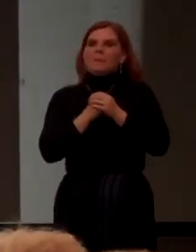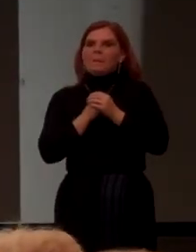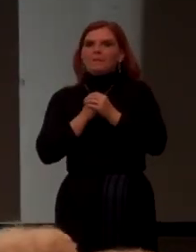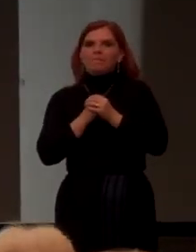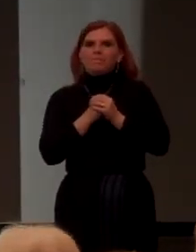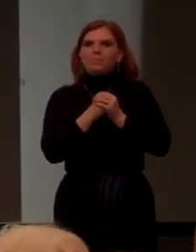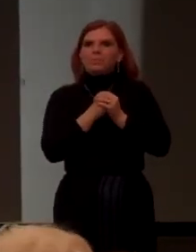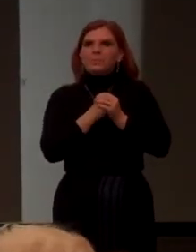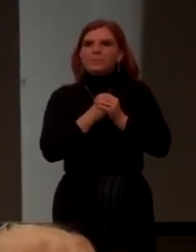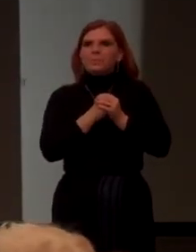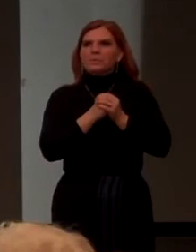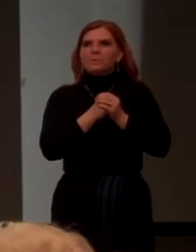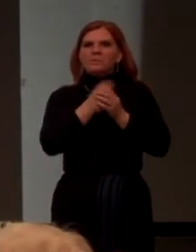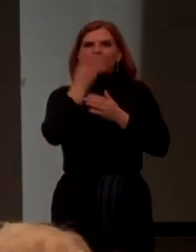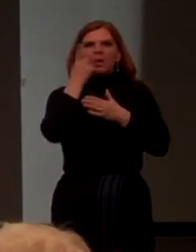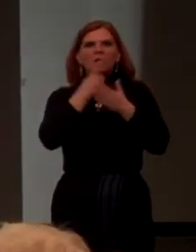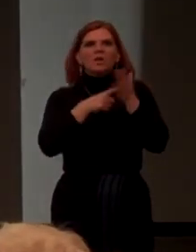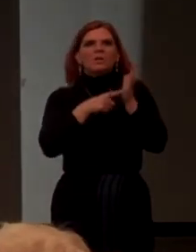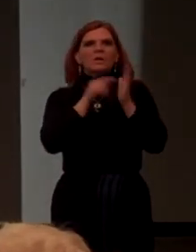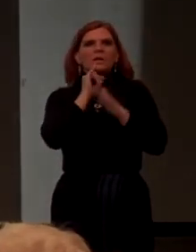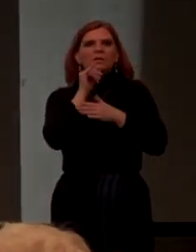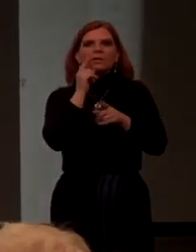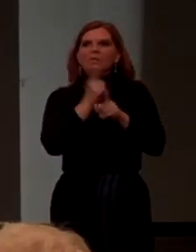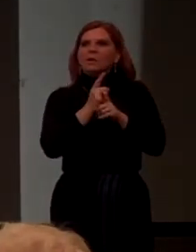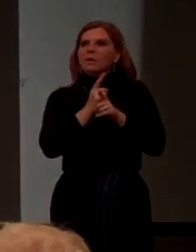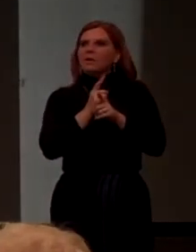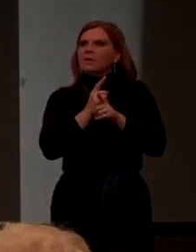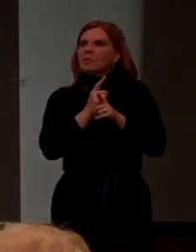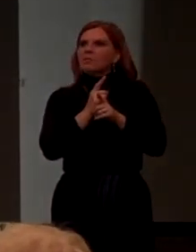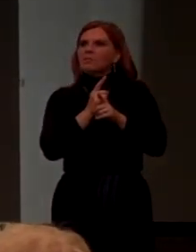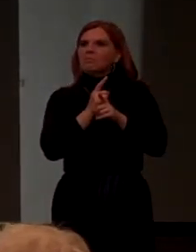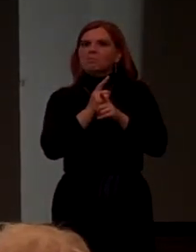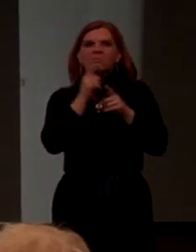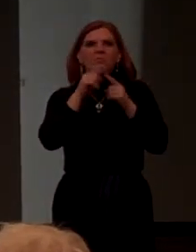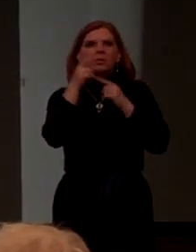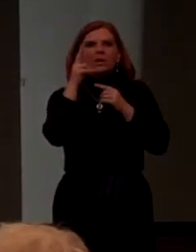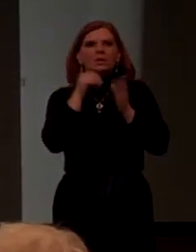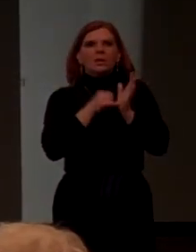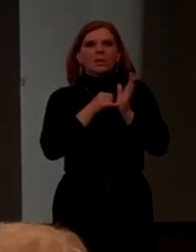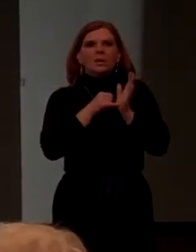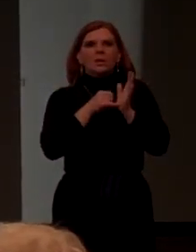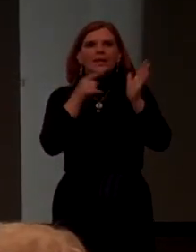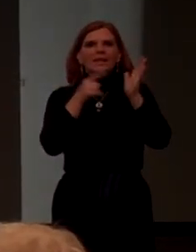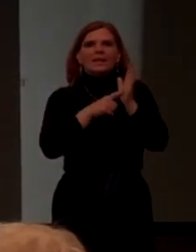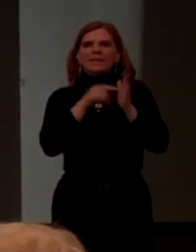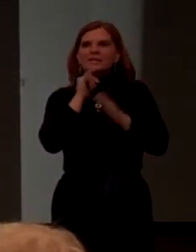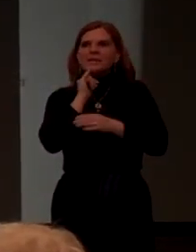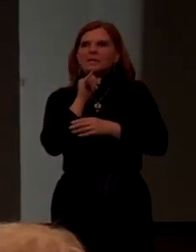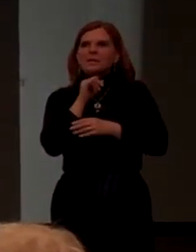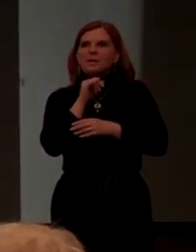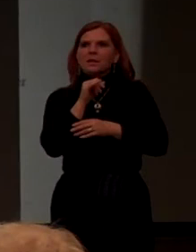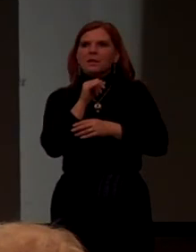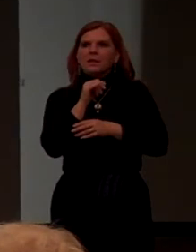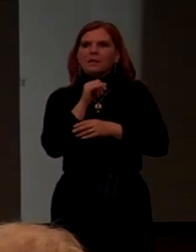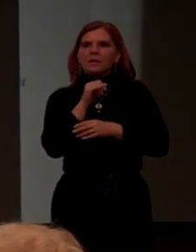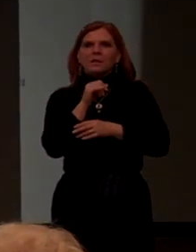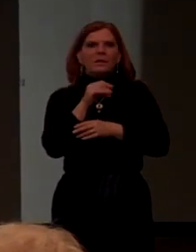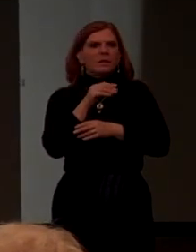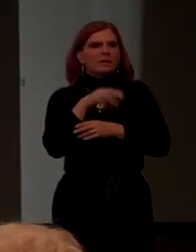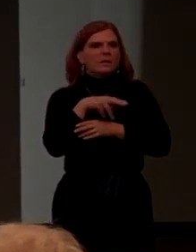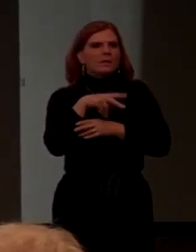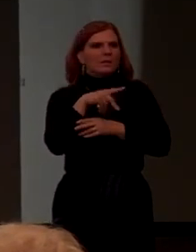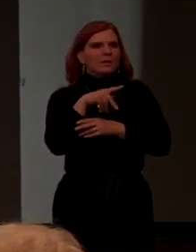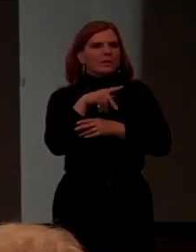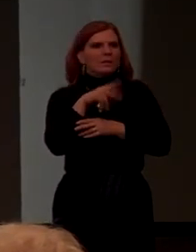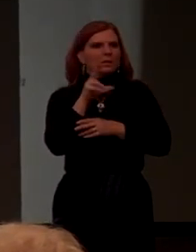Okay. Okay. You all know what this is, don't you? No. You can't see it? No. This is, what do you call this? This is a,